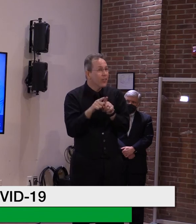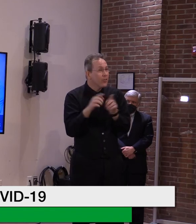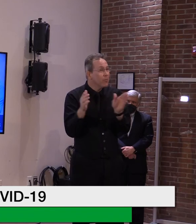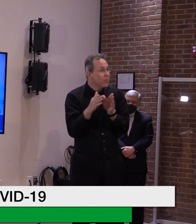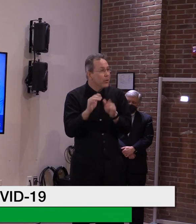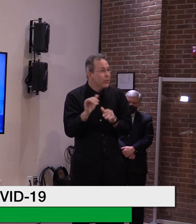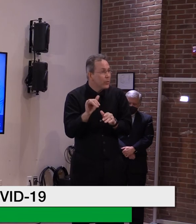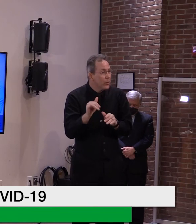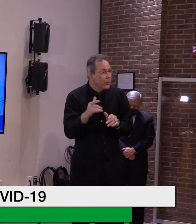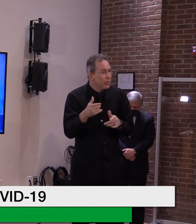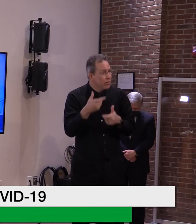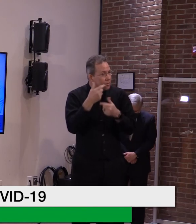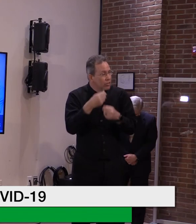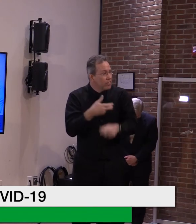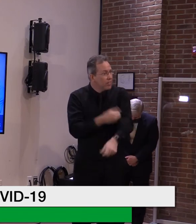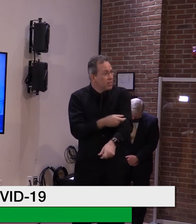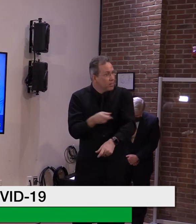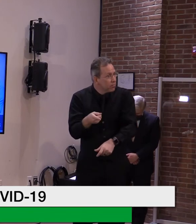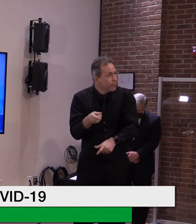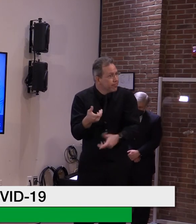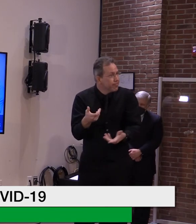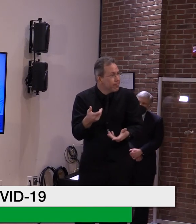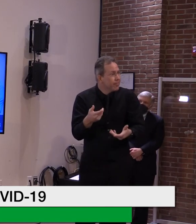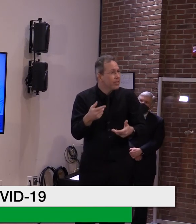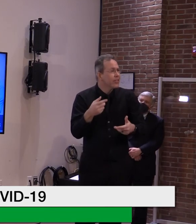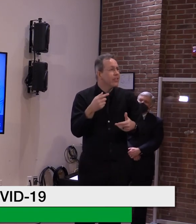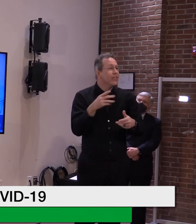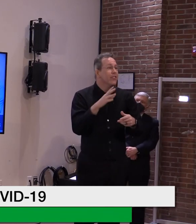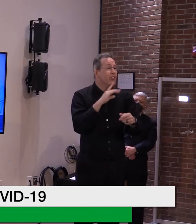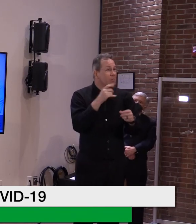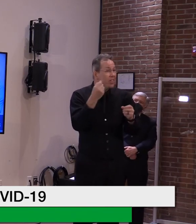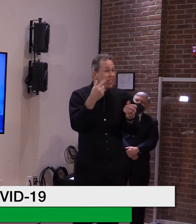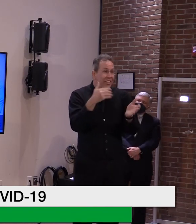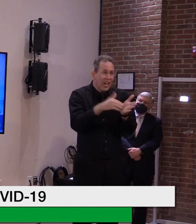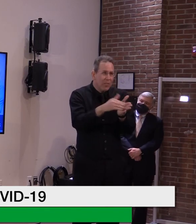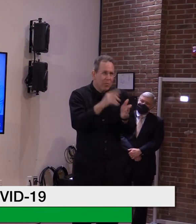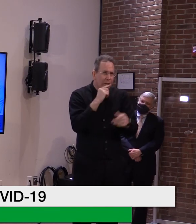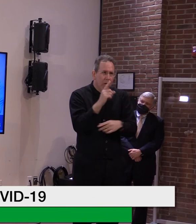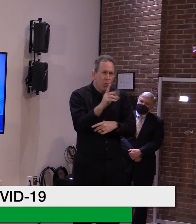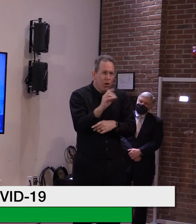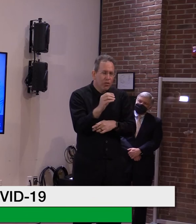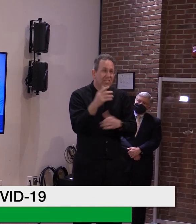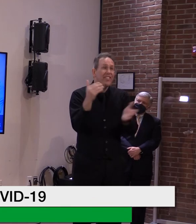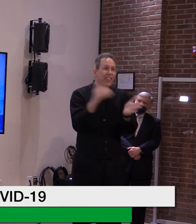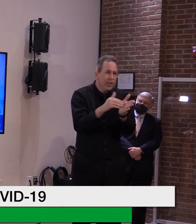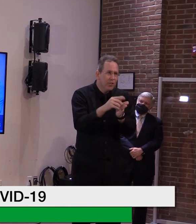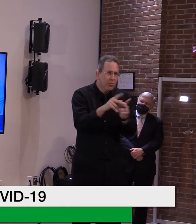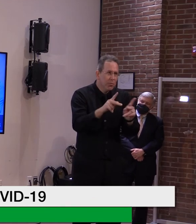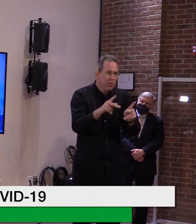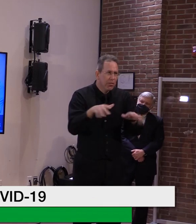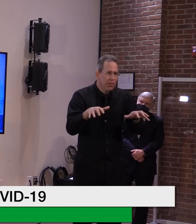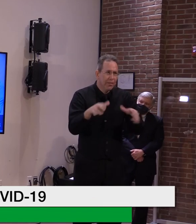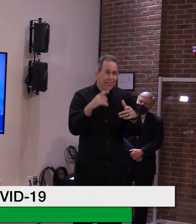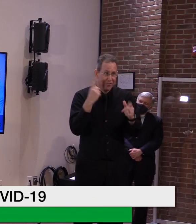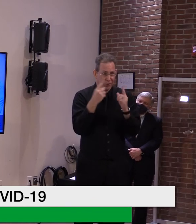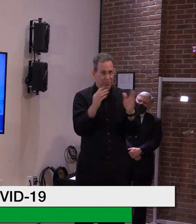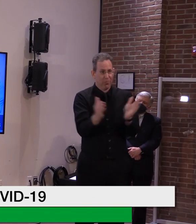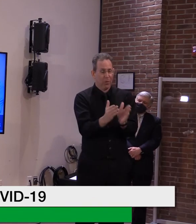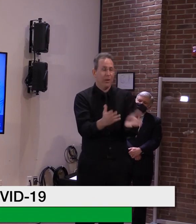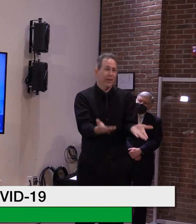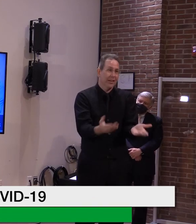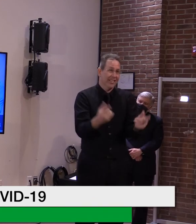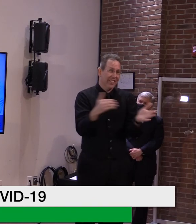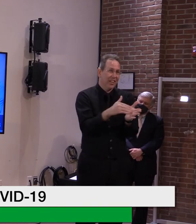in general, it's always thousands of people. So small is all relative. And when we